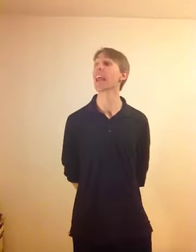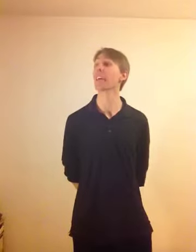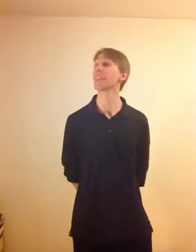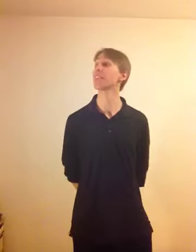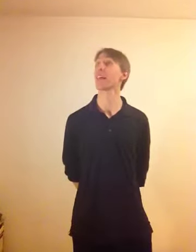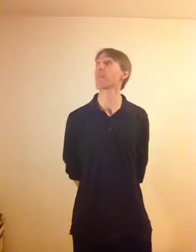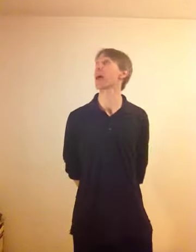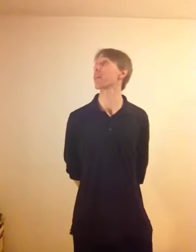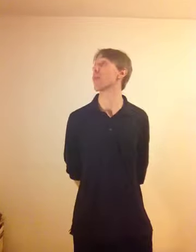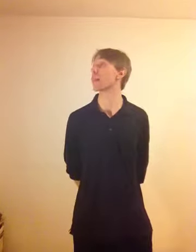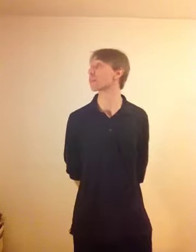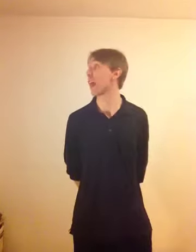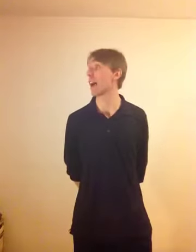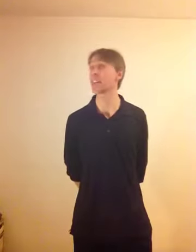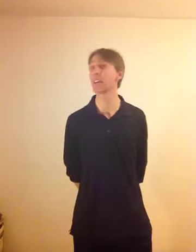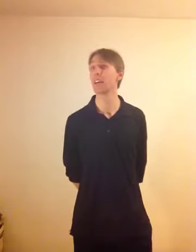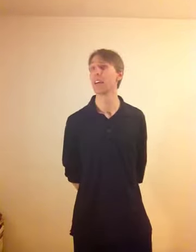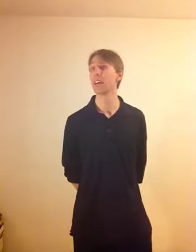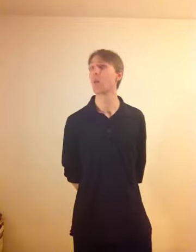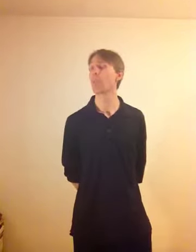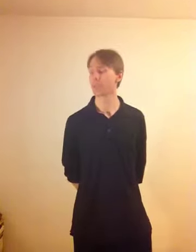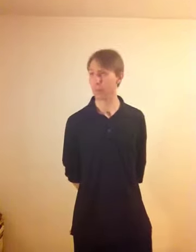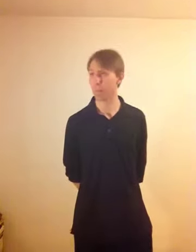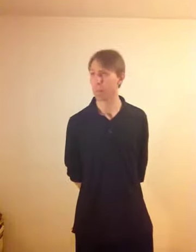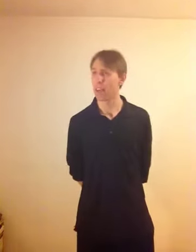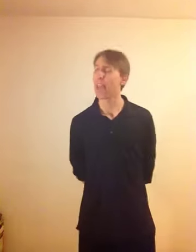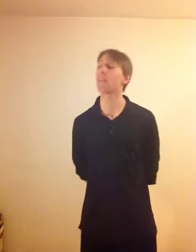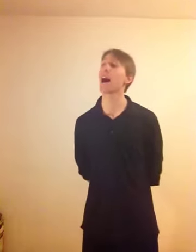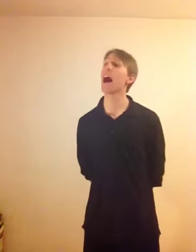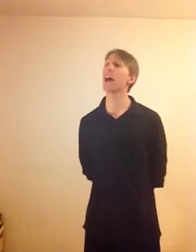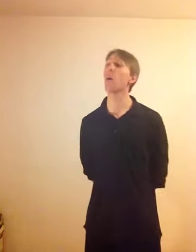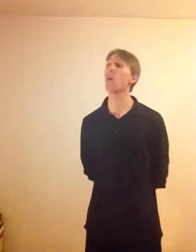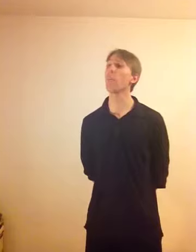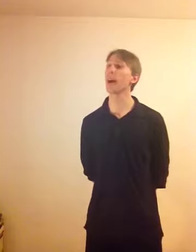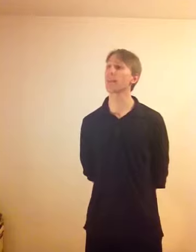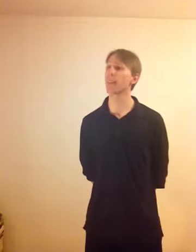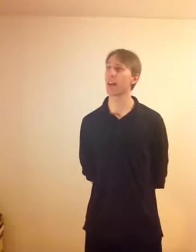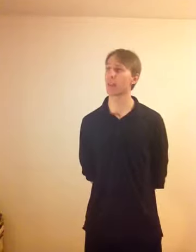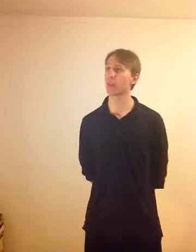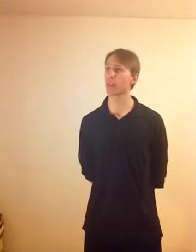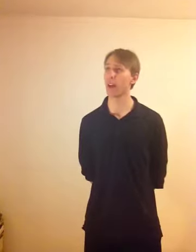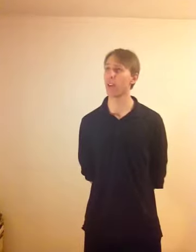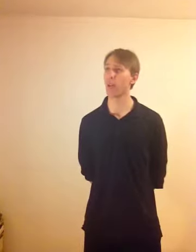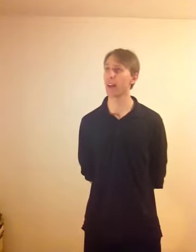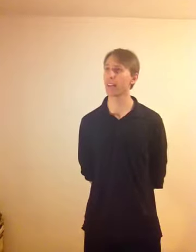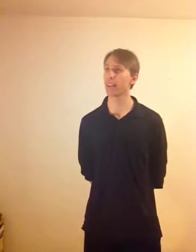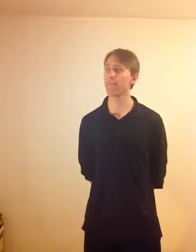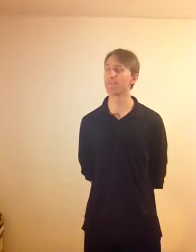the essence that we may as well try it. Watson, if I or myself should otherwise, erm,